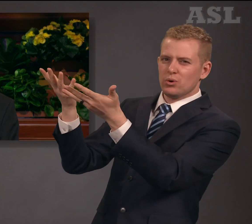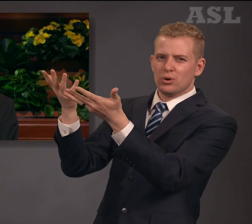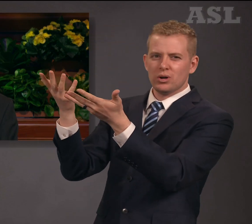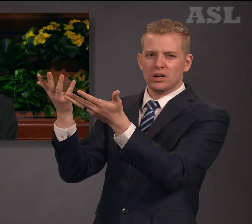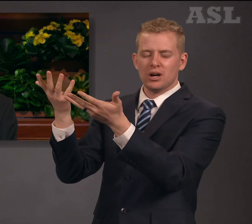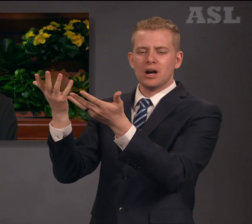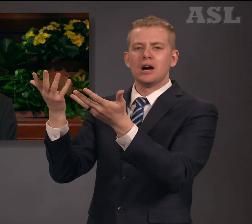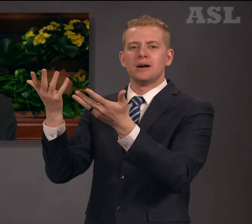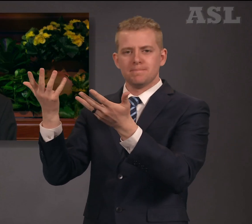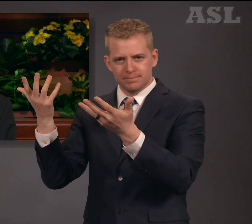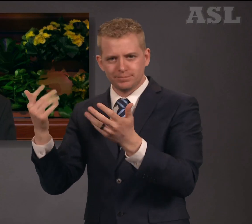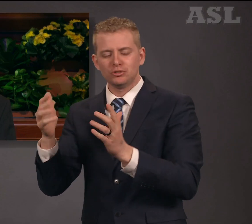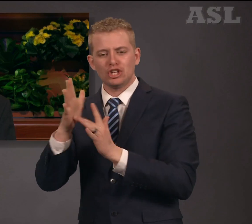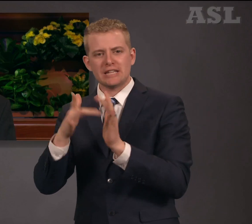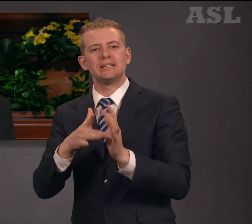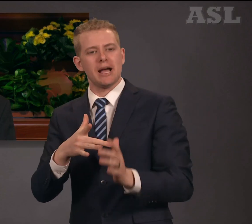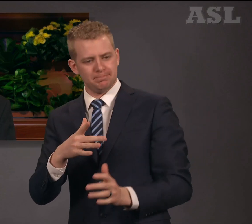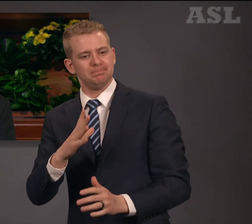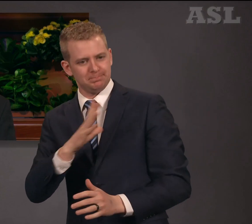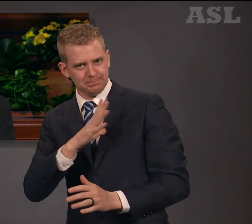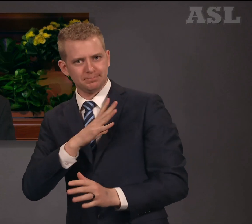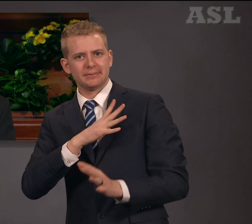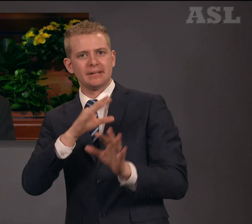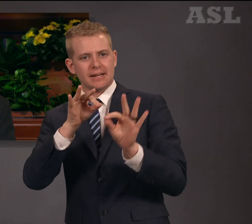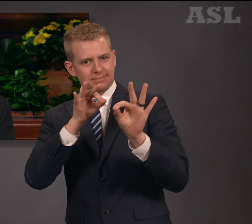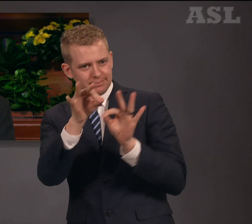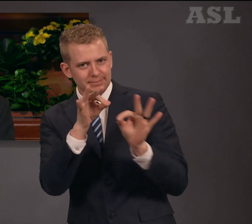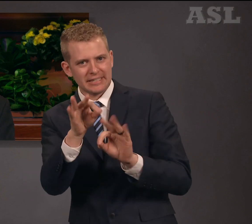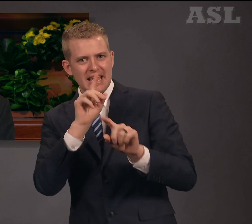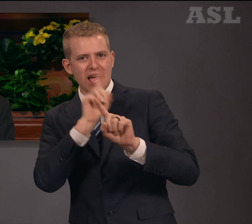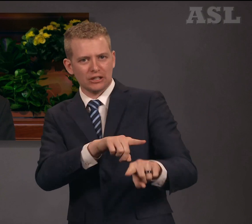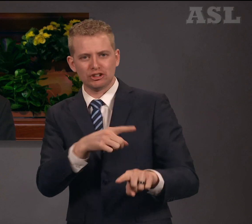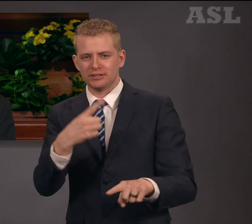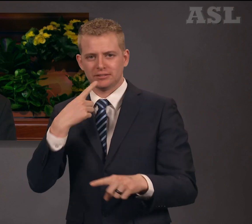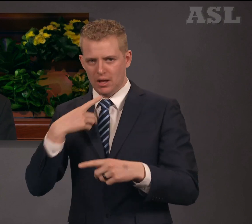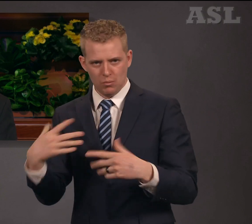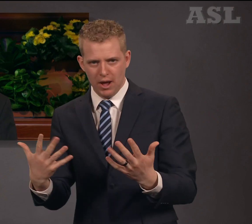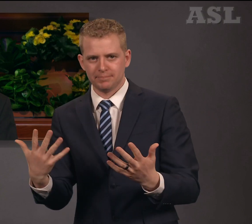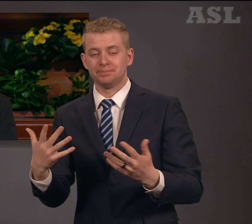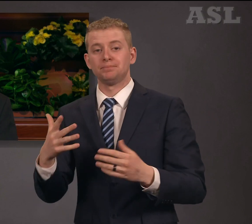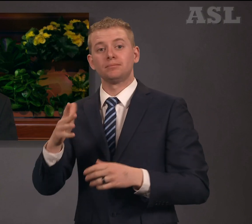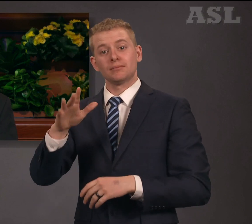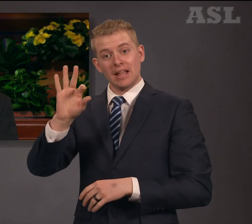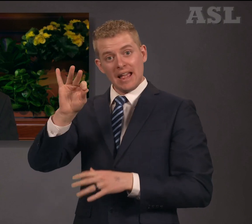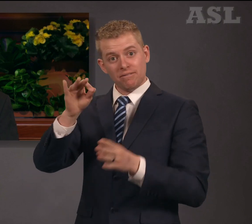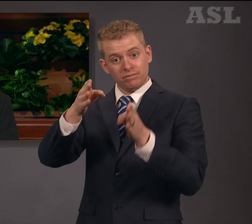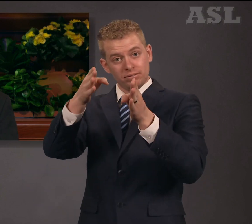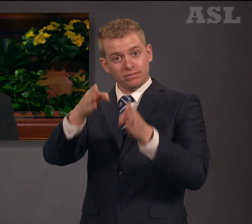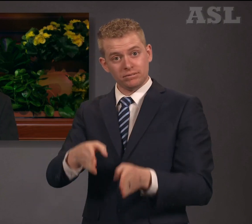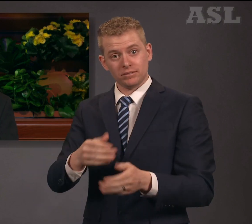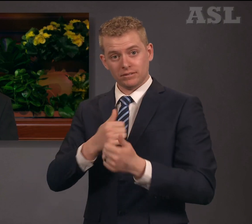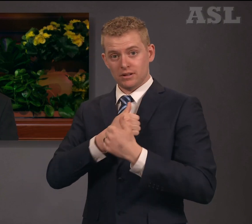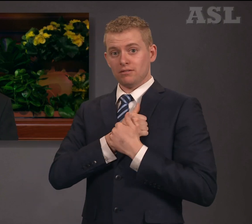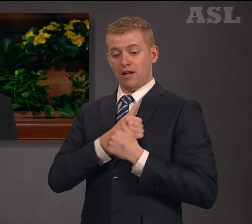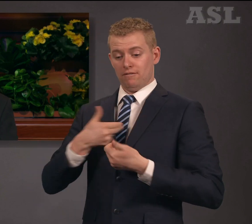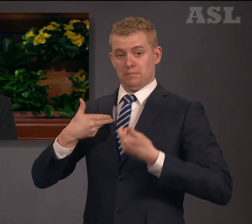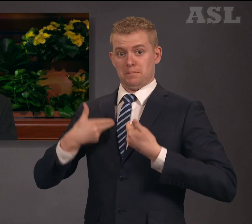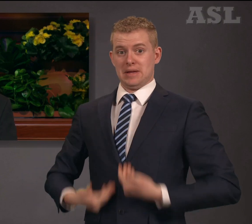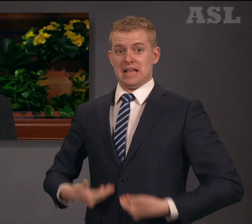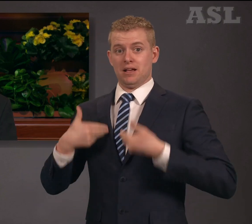Jesus answered and said unto him, If man love me,